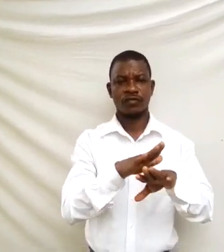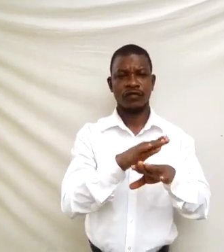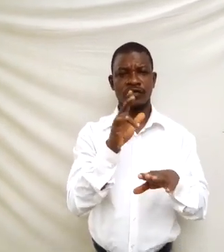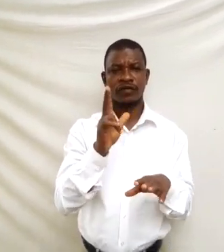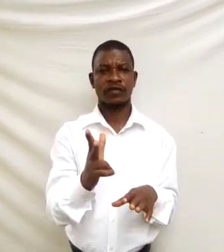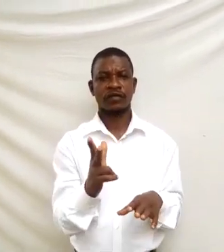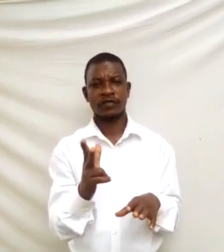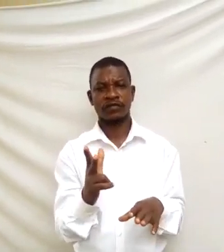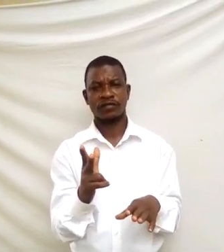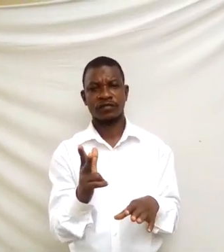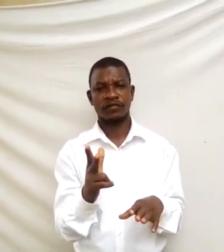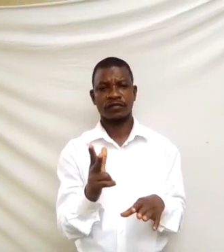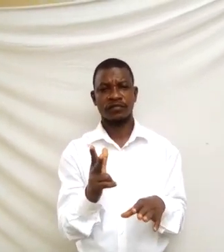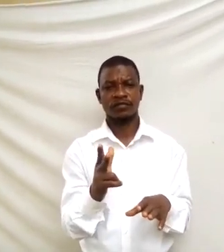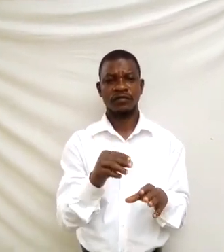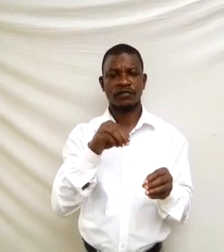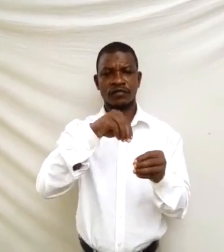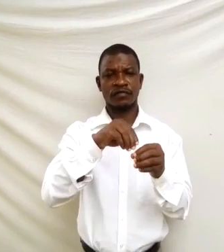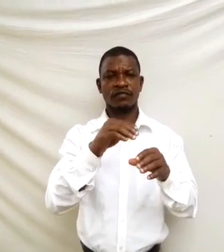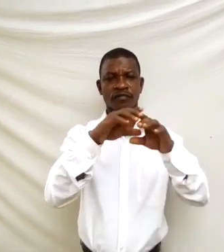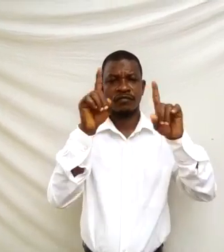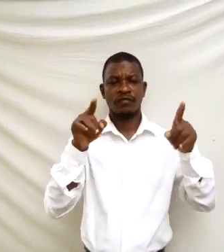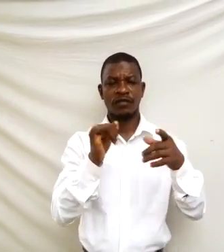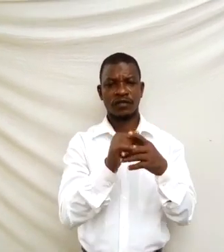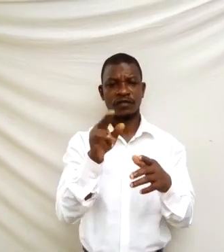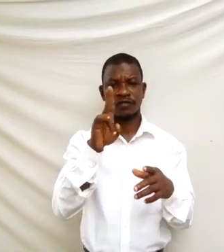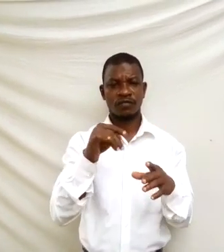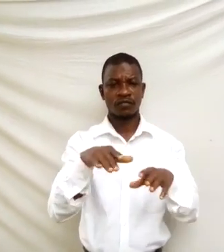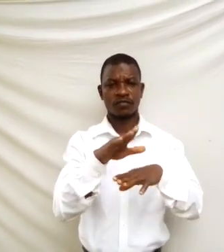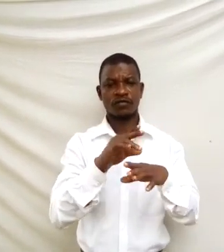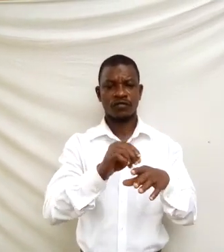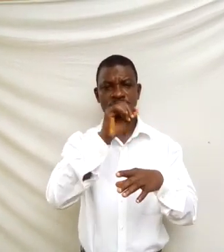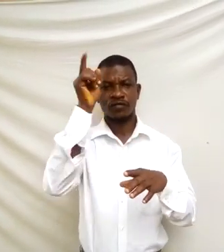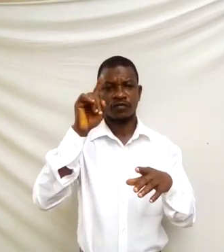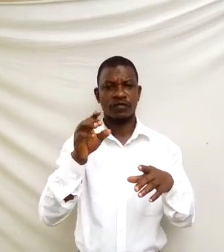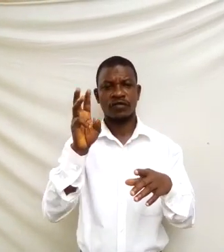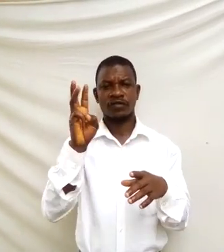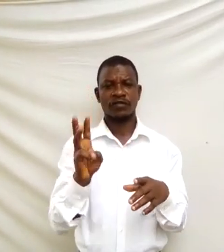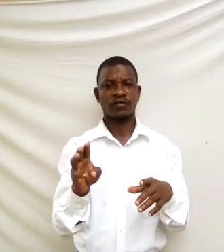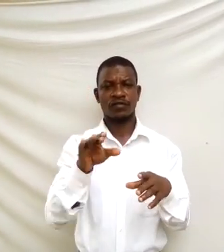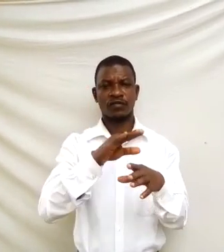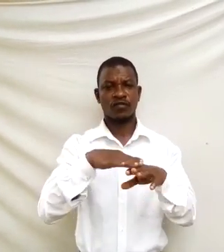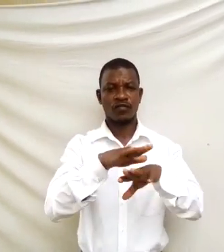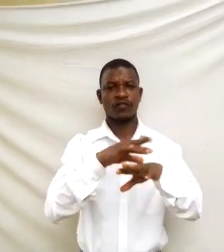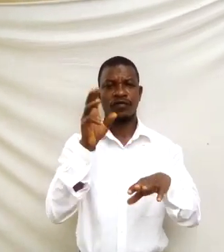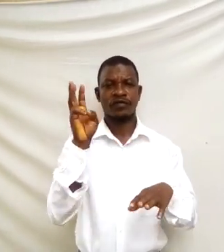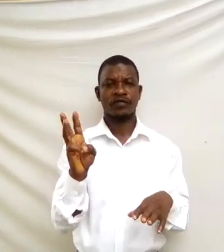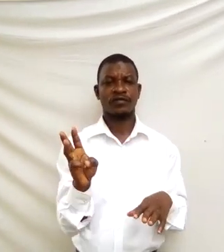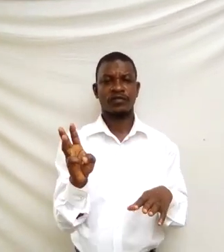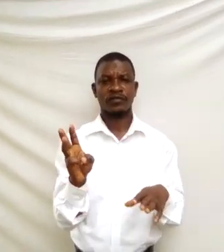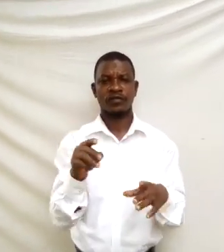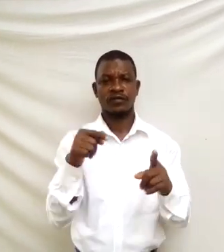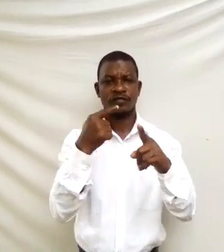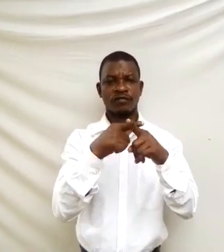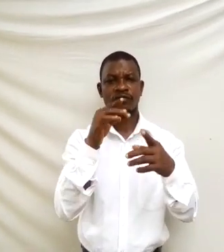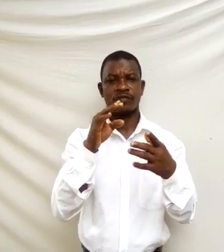in bracket u raised to power six over six plus c